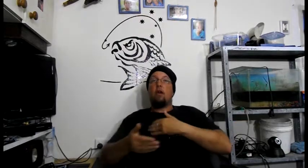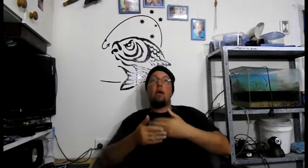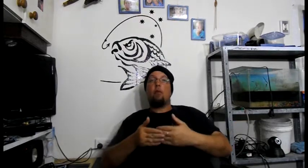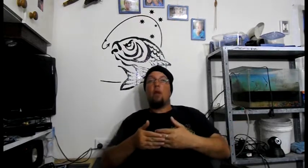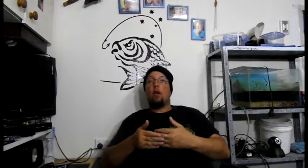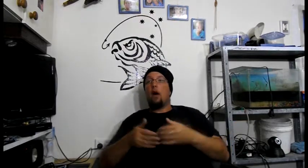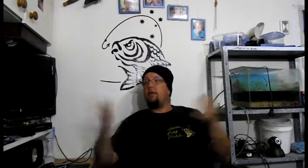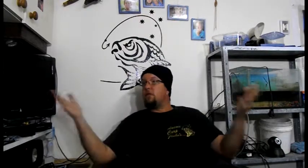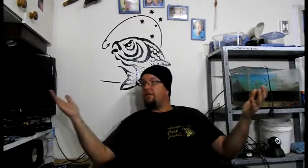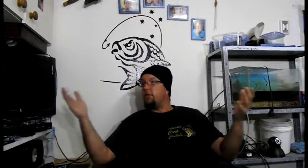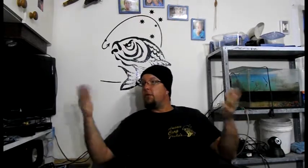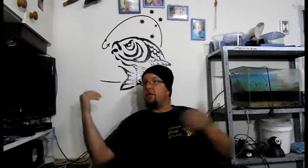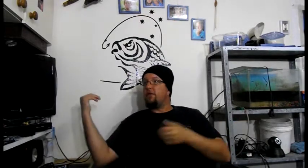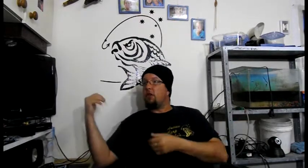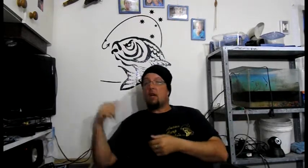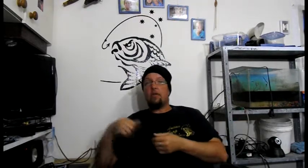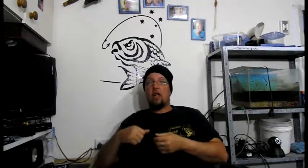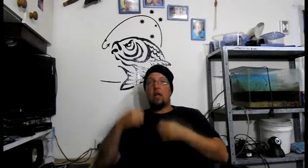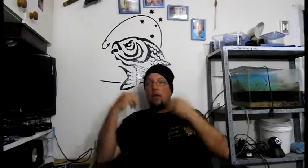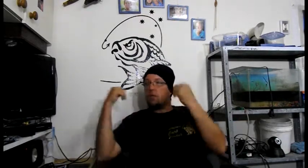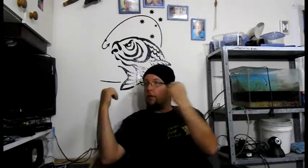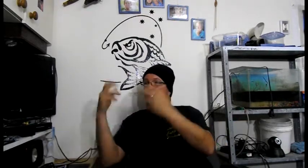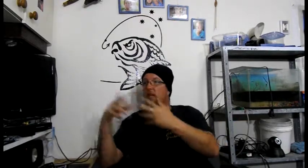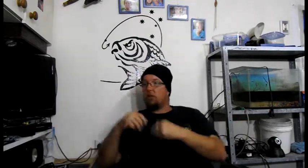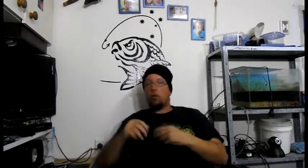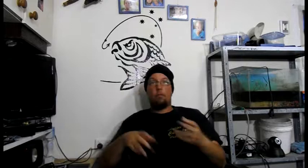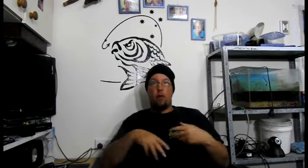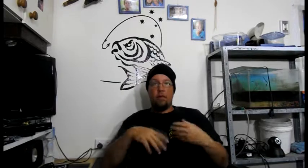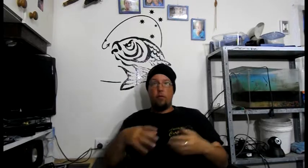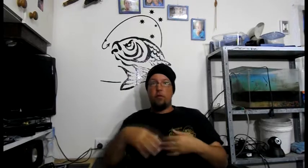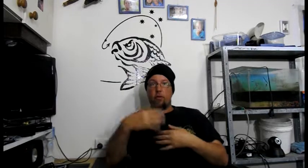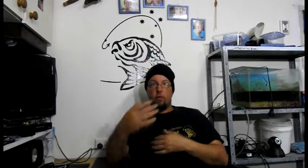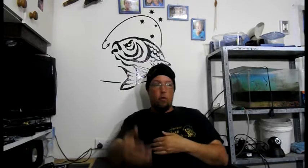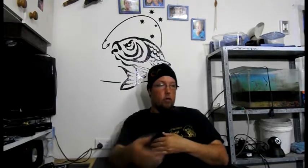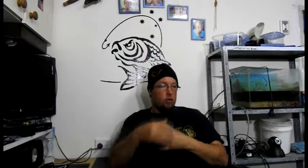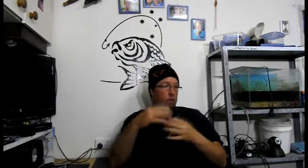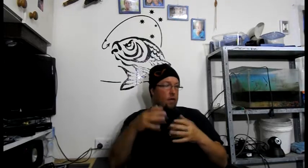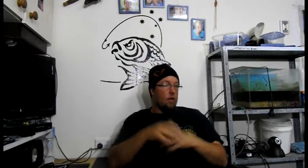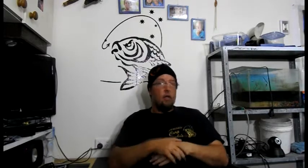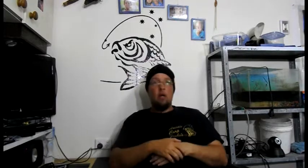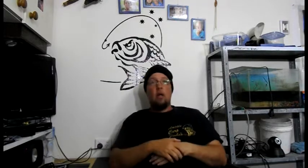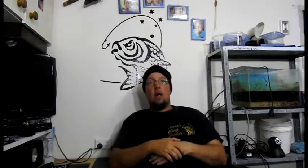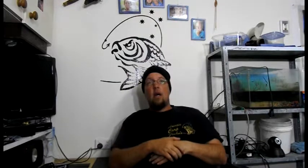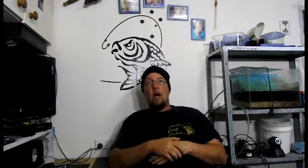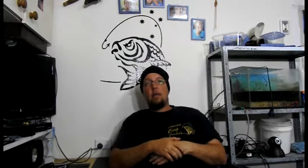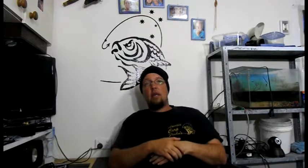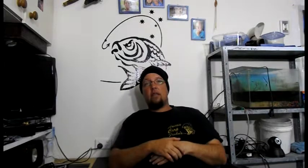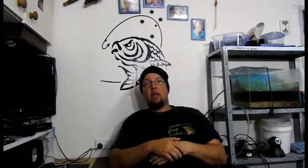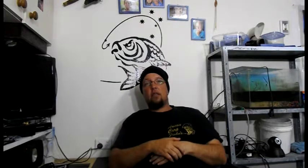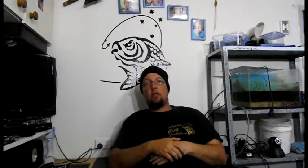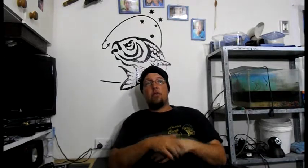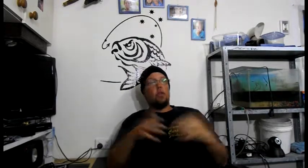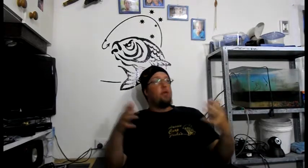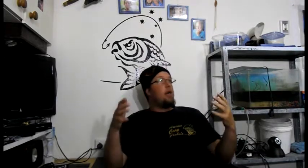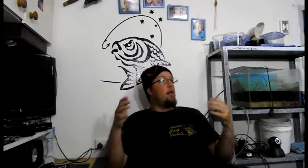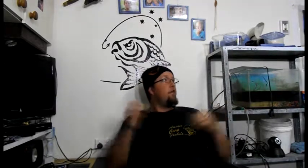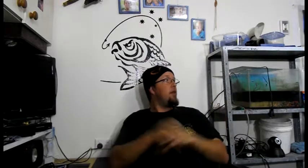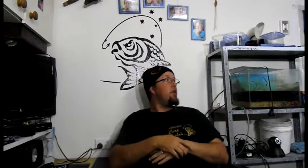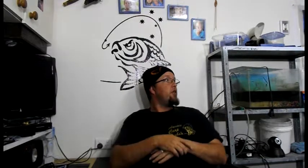up all our lives with food. We've grown up with takeaway shops. Go to the shop. Buy food. Cook it. Whatever. Whatever. How many of us would turn around. If they turned around